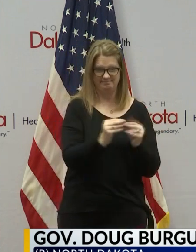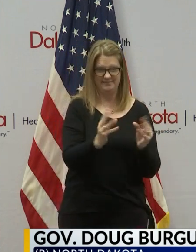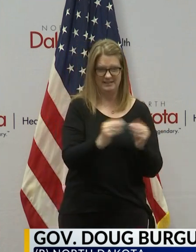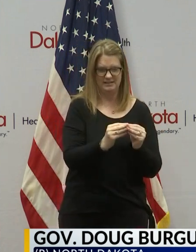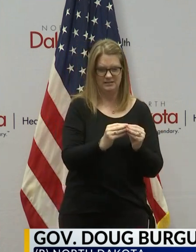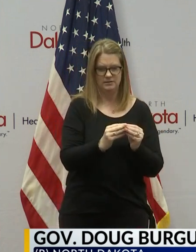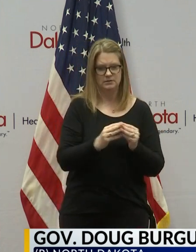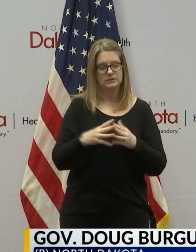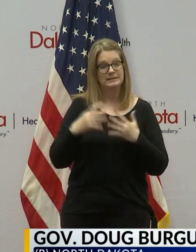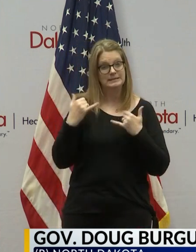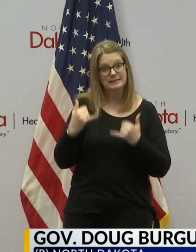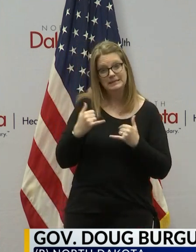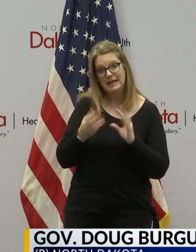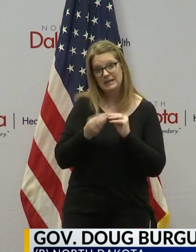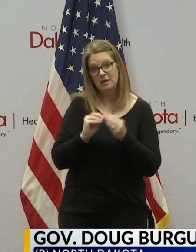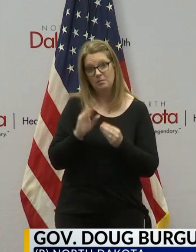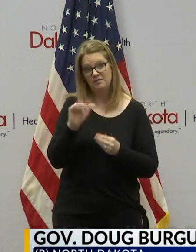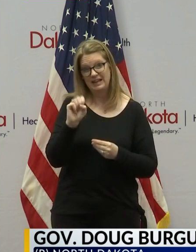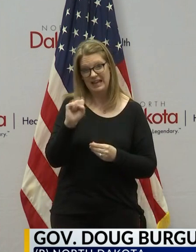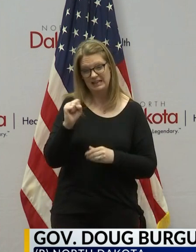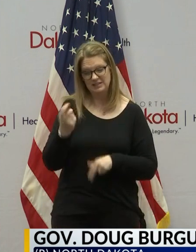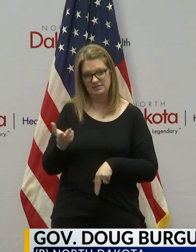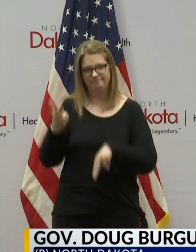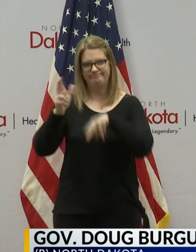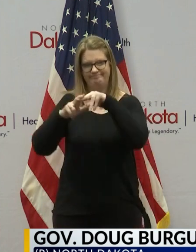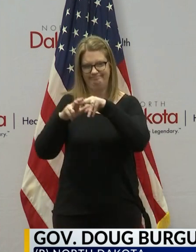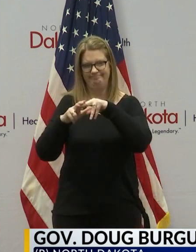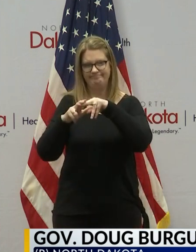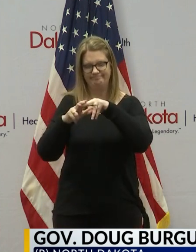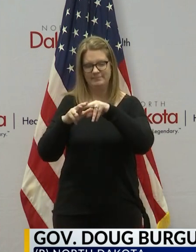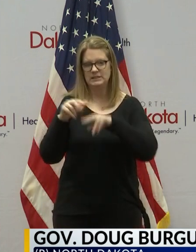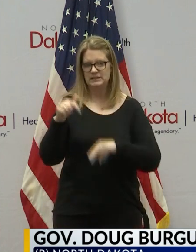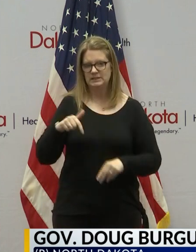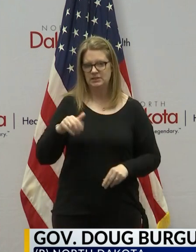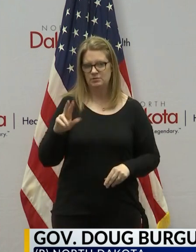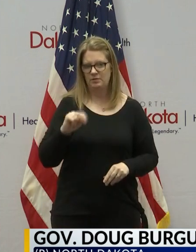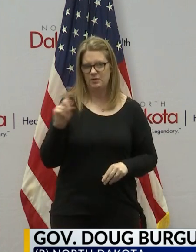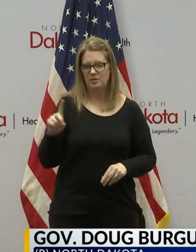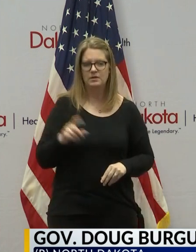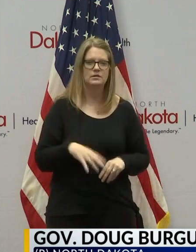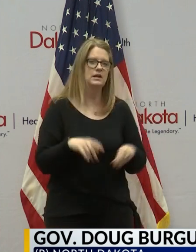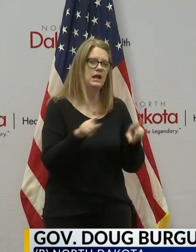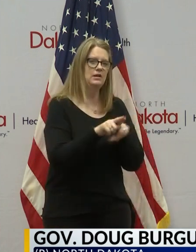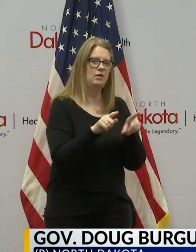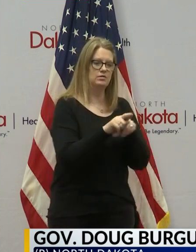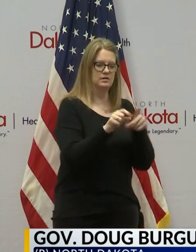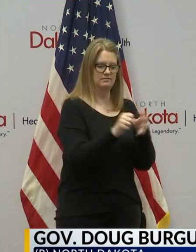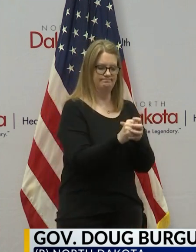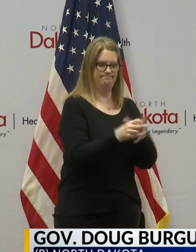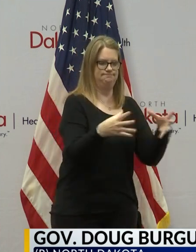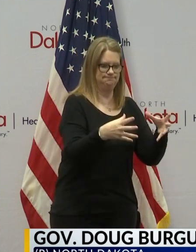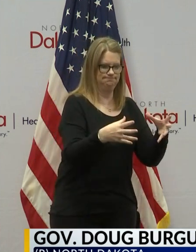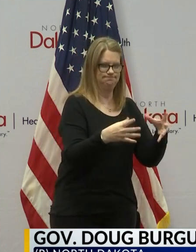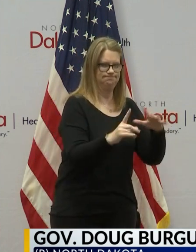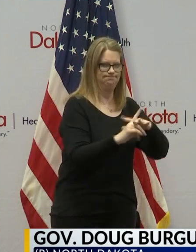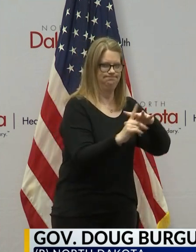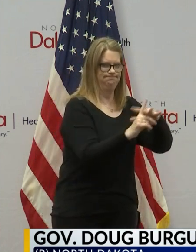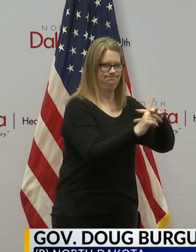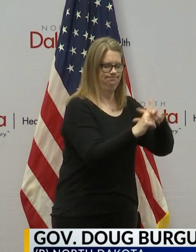significant increase in cases again in North Dakota today we've also got a specific outbreak at a